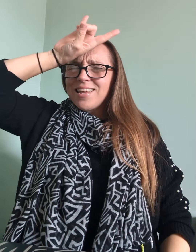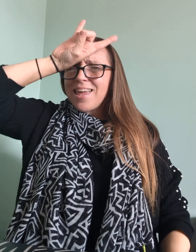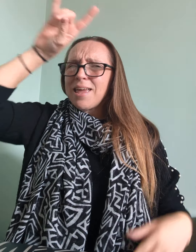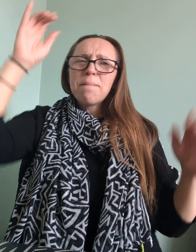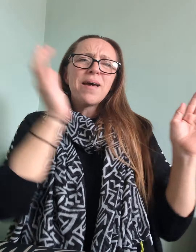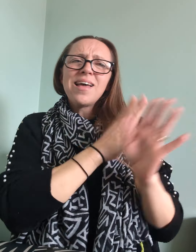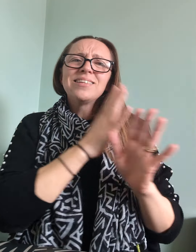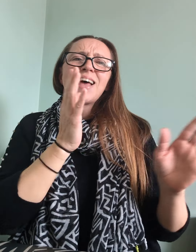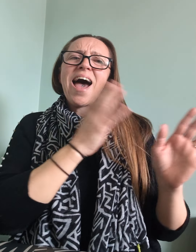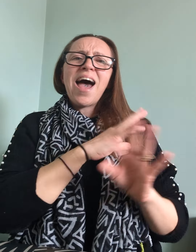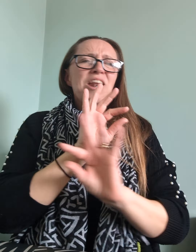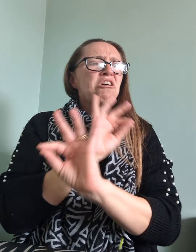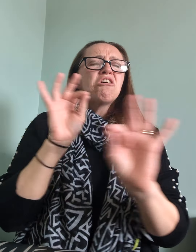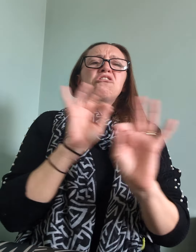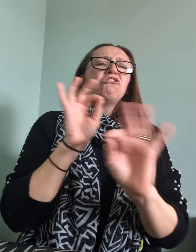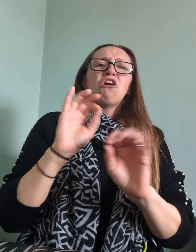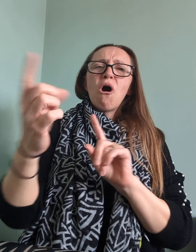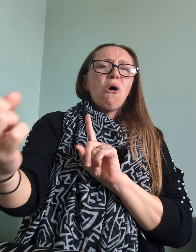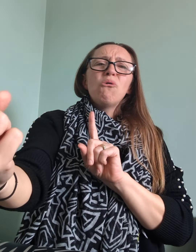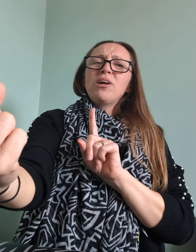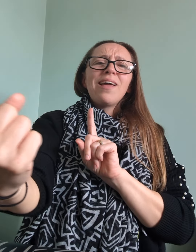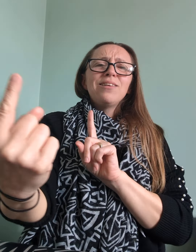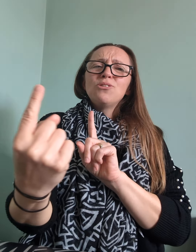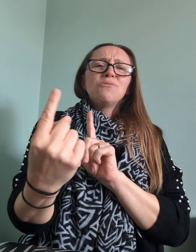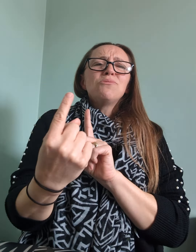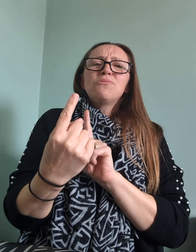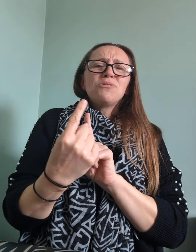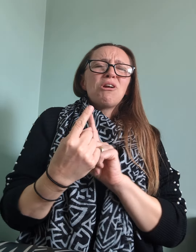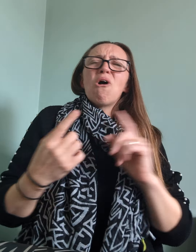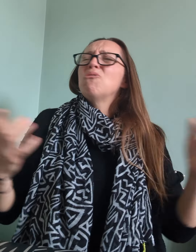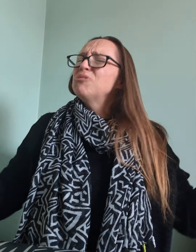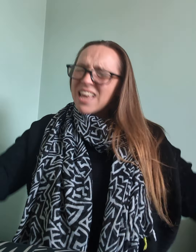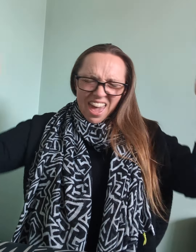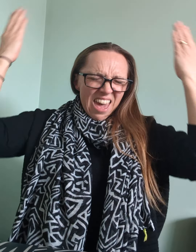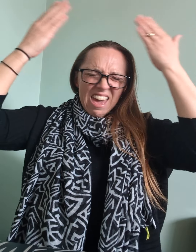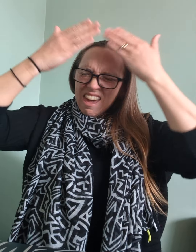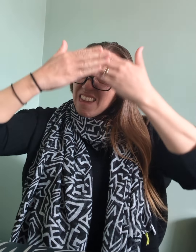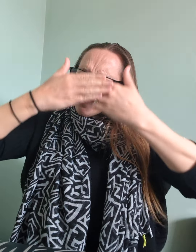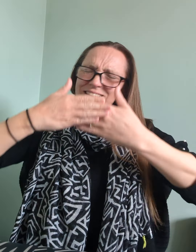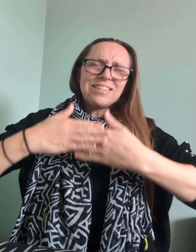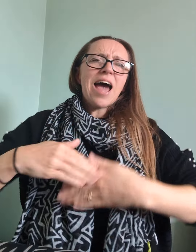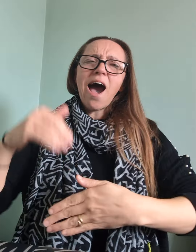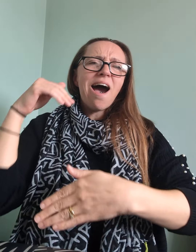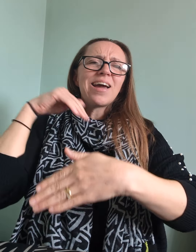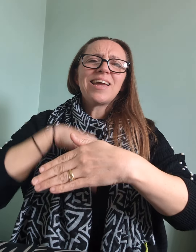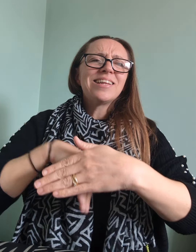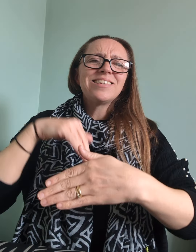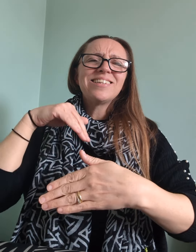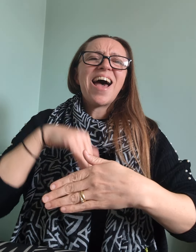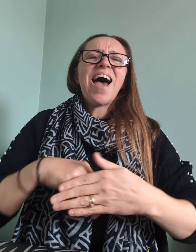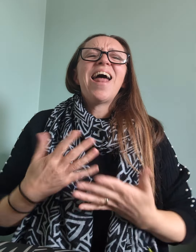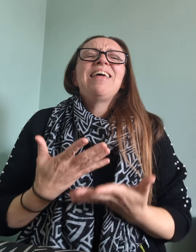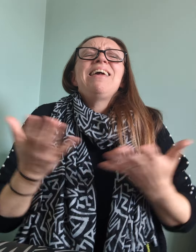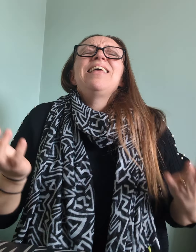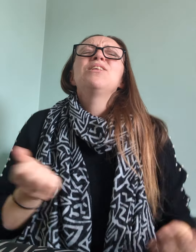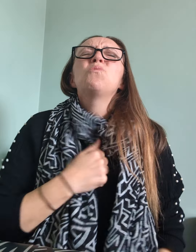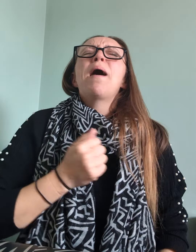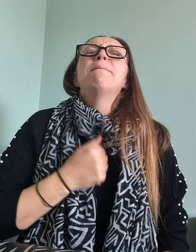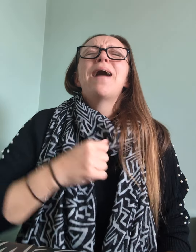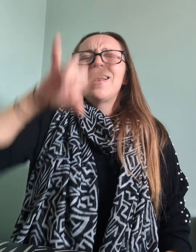demons hide Don't get too close, it's dark, yes sir It's where my